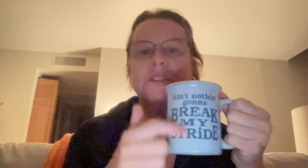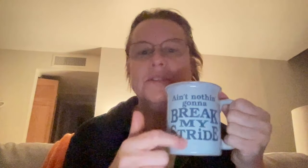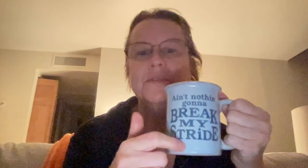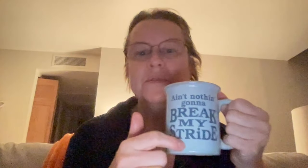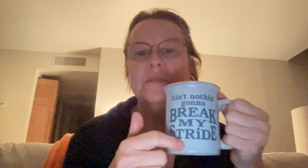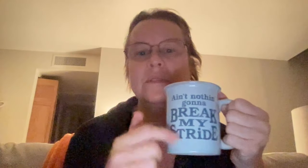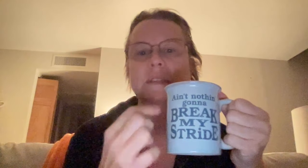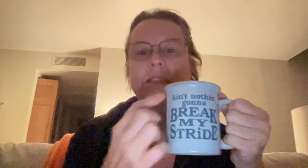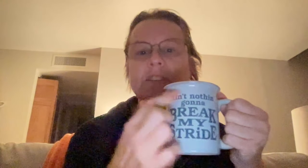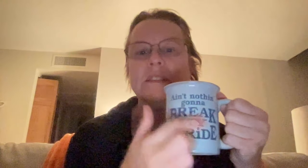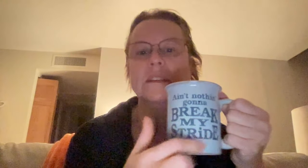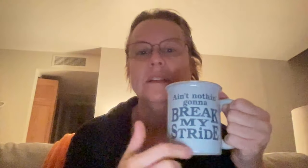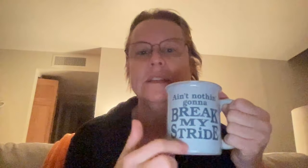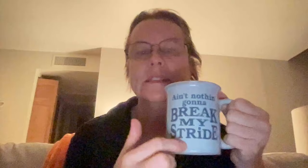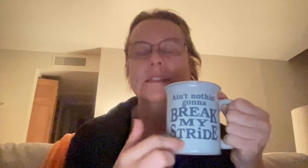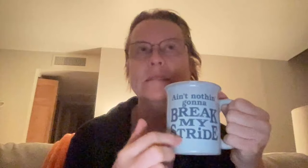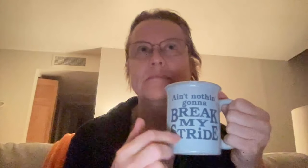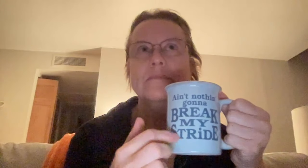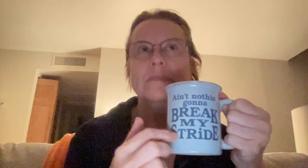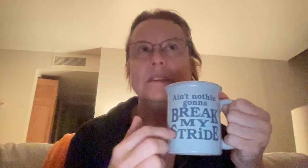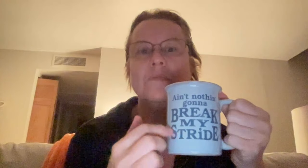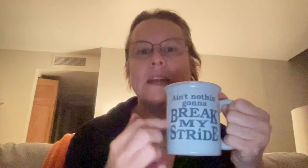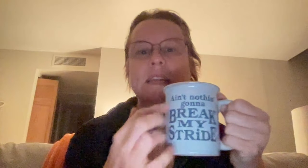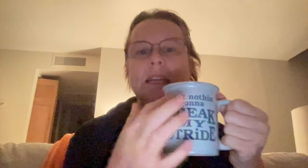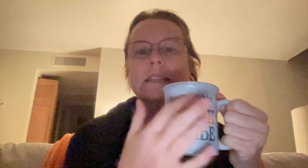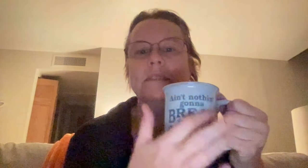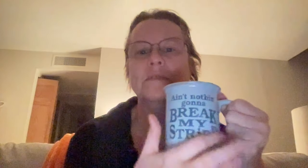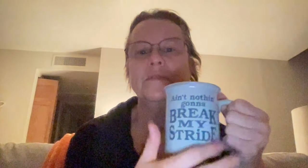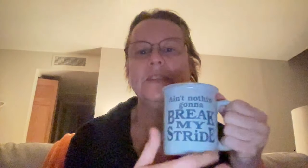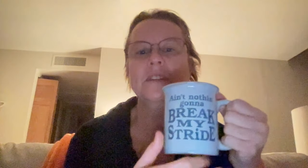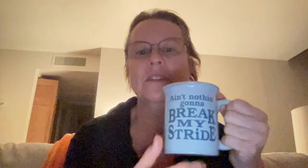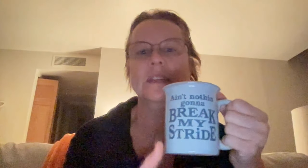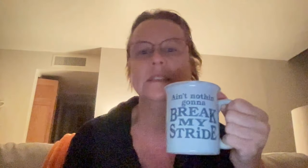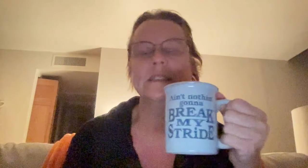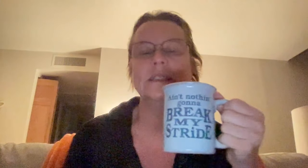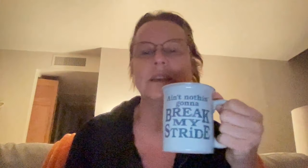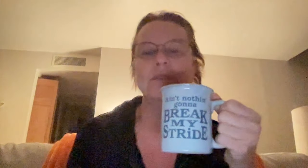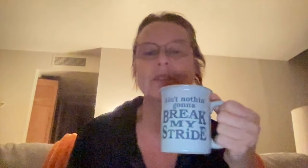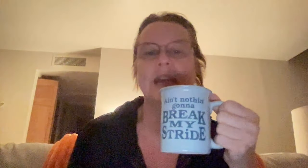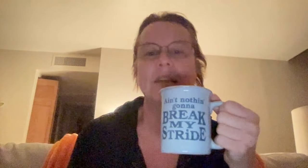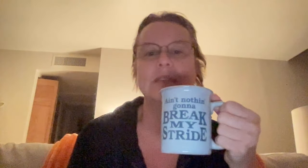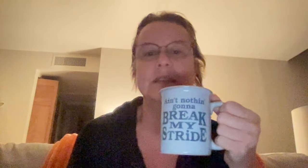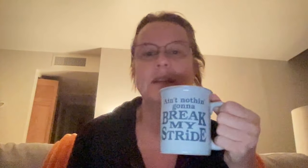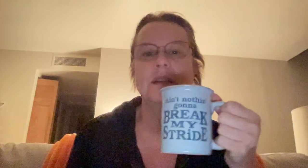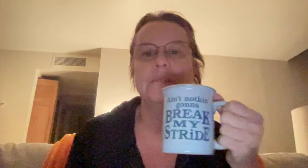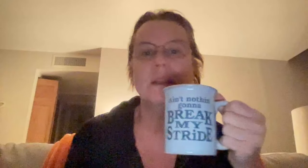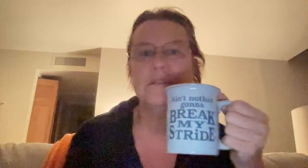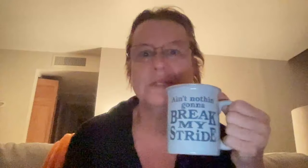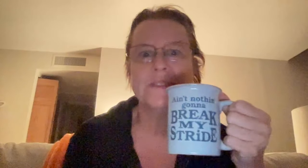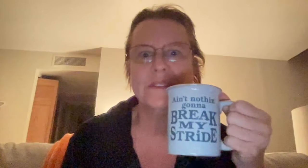Two, it's just a, it's, you know, when I need to feel this, it's helpful to have it, but I don't always feel